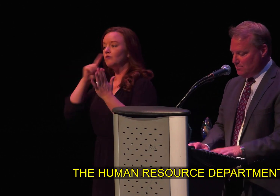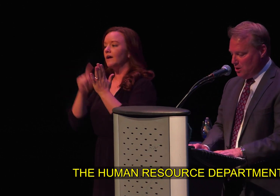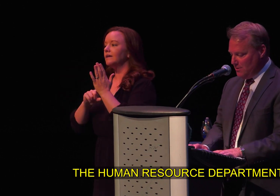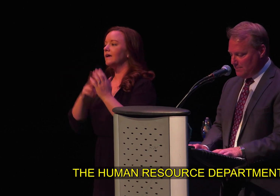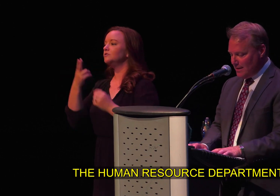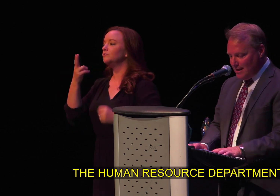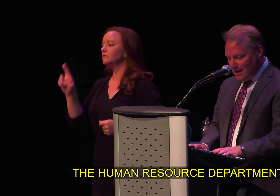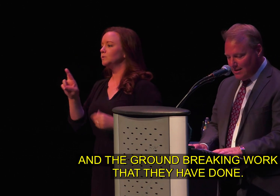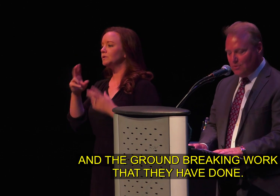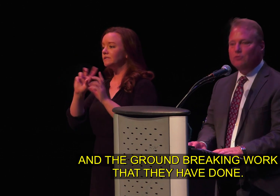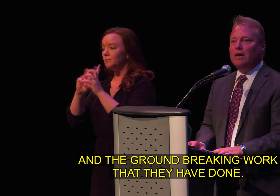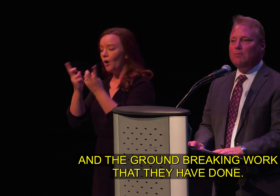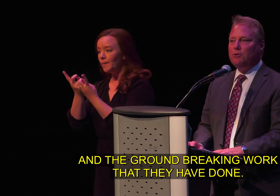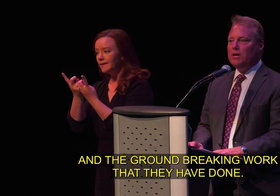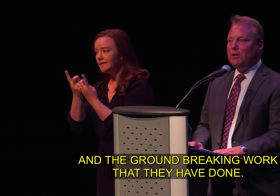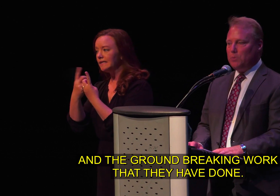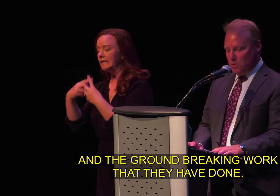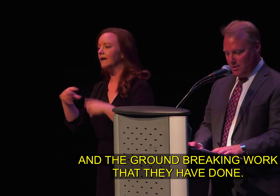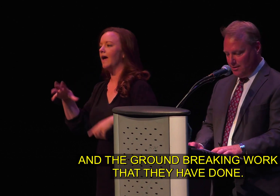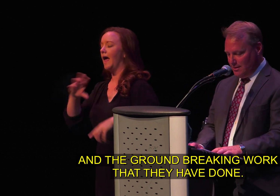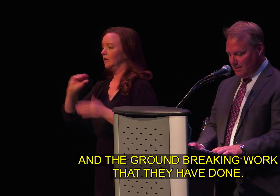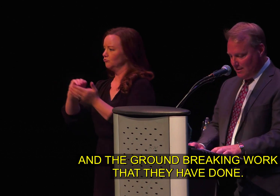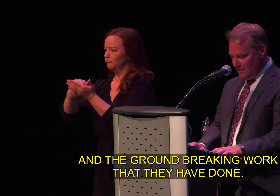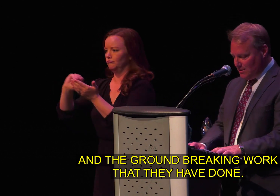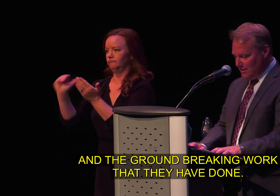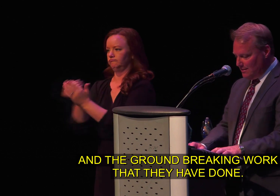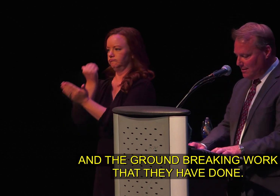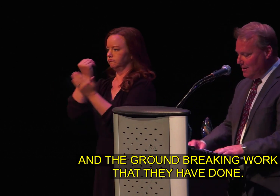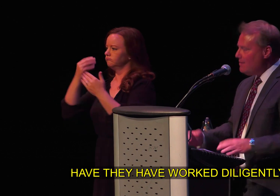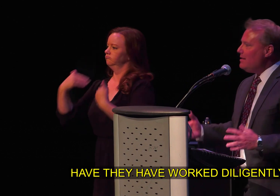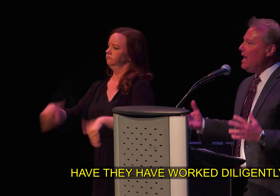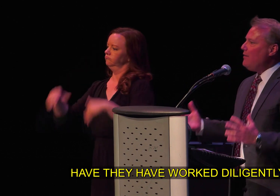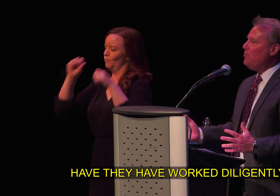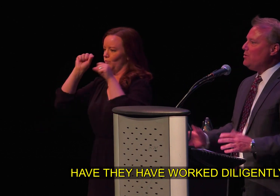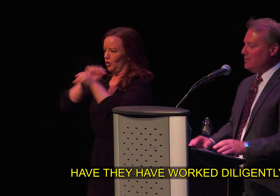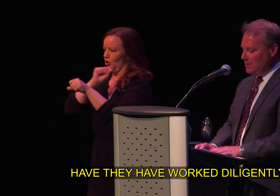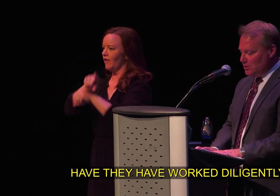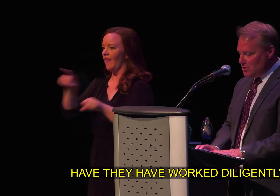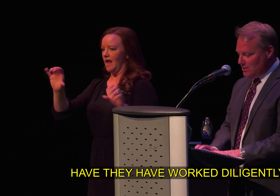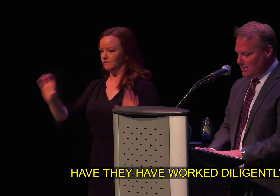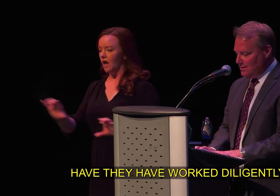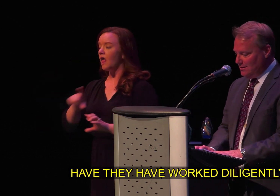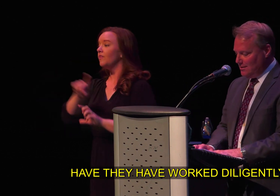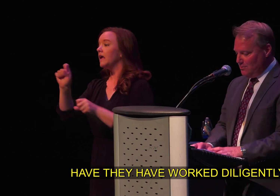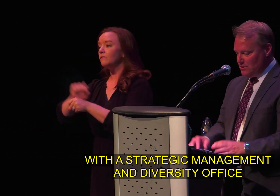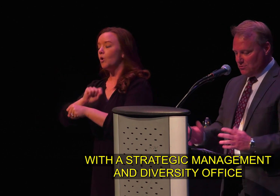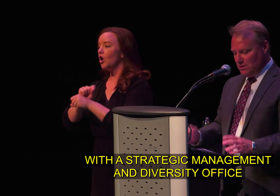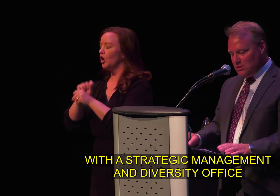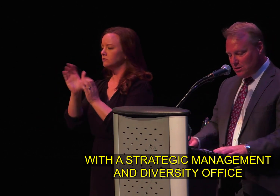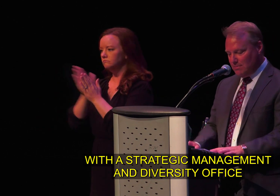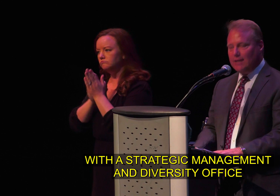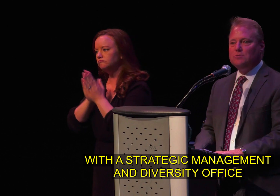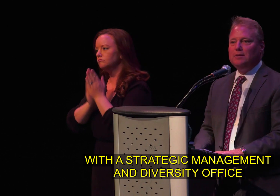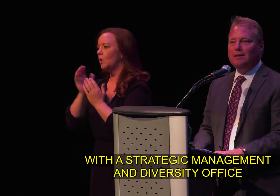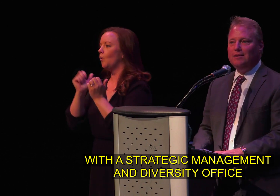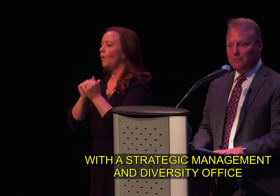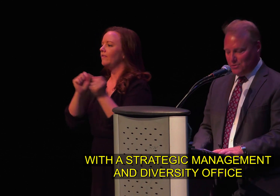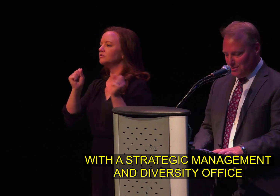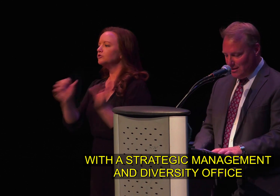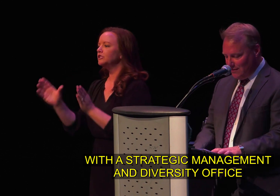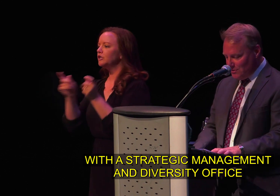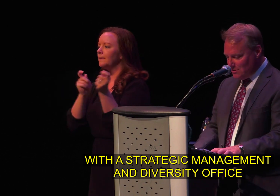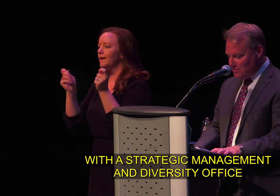Human Resource Department and the groundbreaking work that they have done. They have worked diligently with the Strategic Management